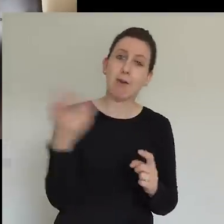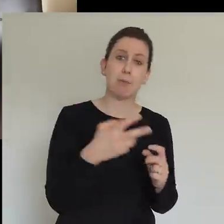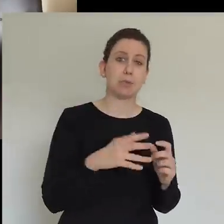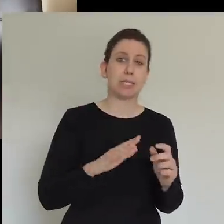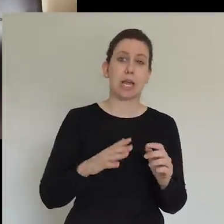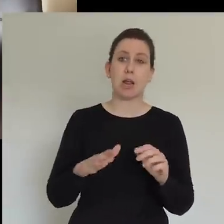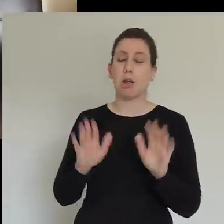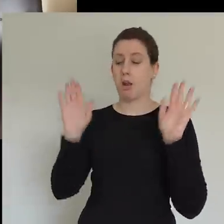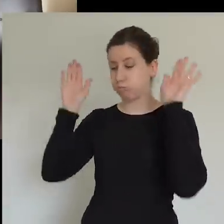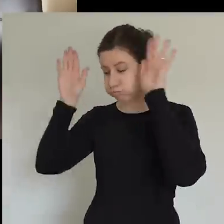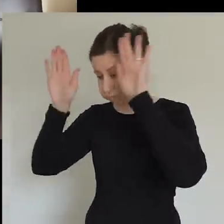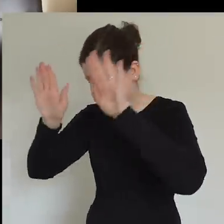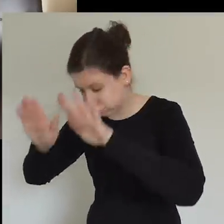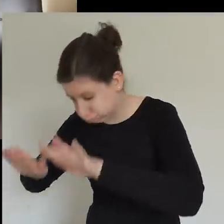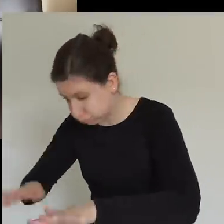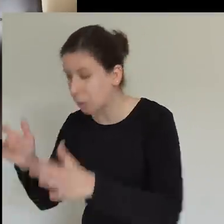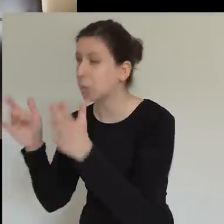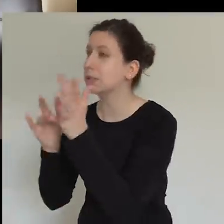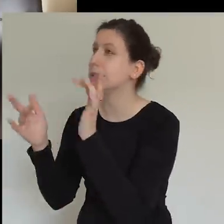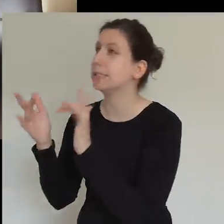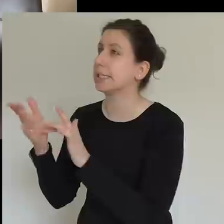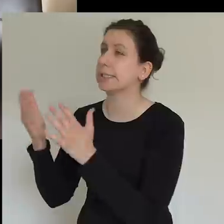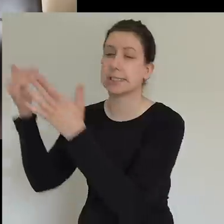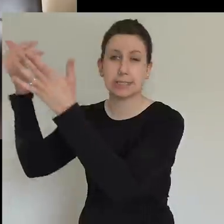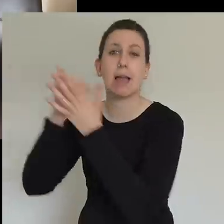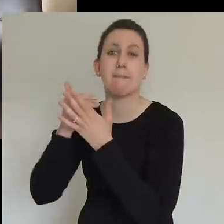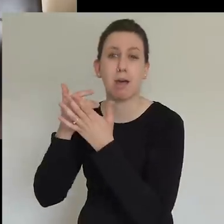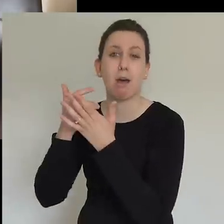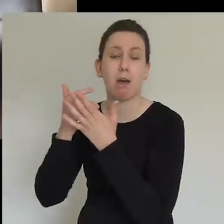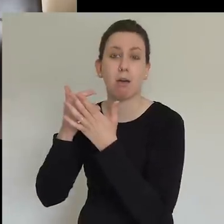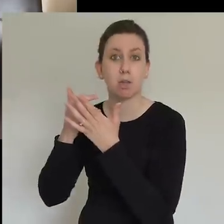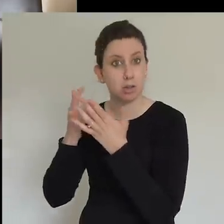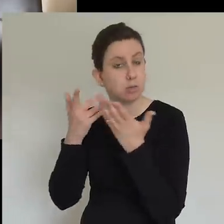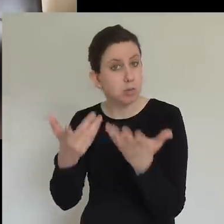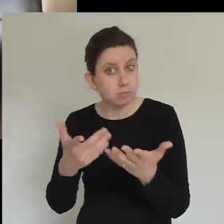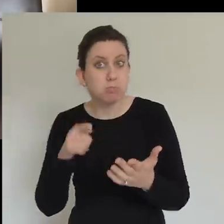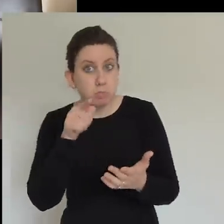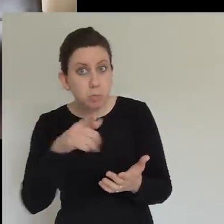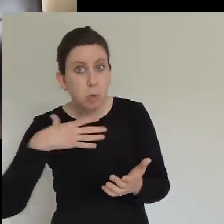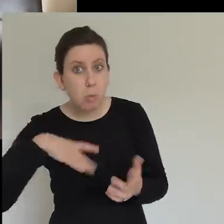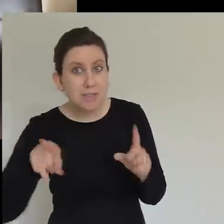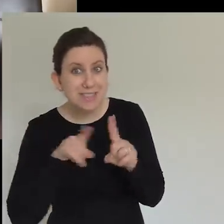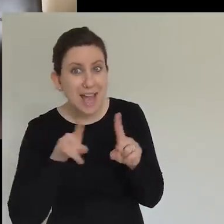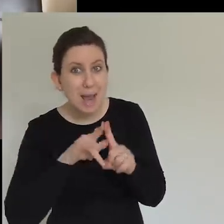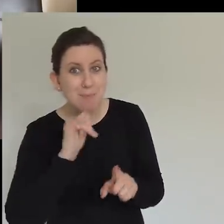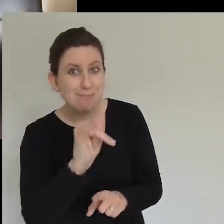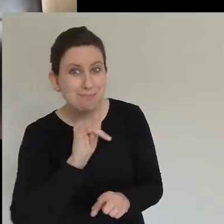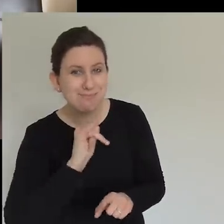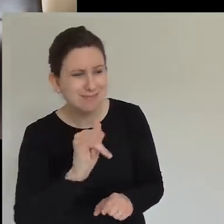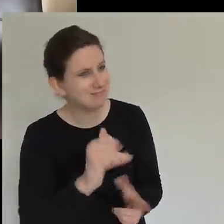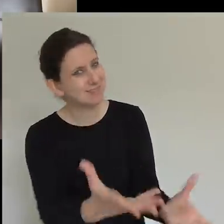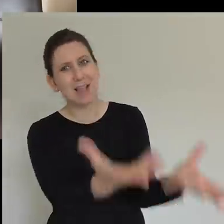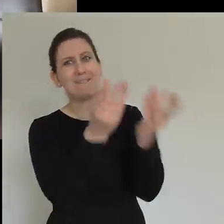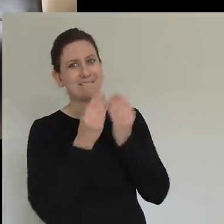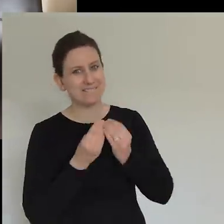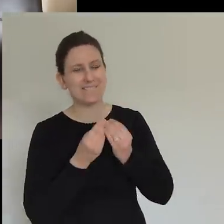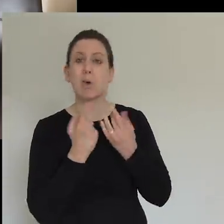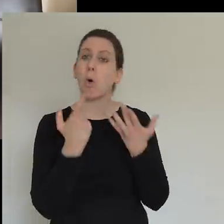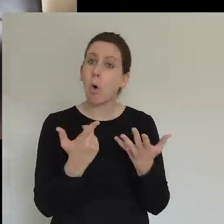let's hang out. If you're not hungry for that, find people that are hungry for what you're hungry for, and ask the Lord to be hungry for that too. Yeah. And I think that